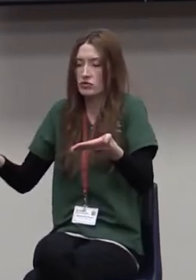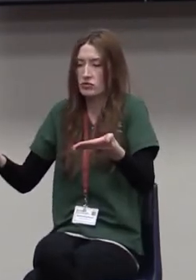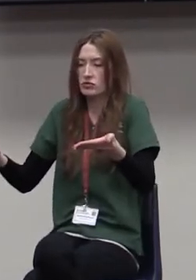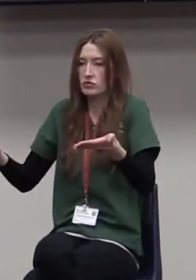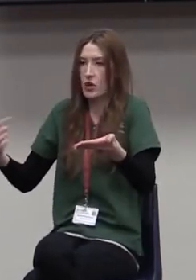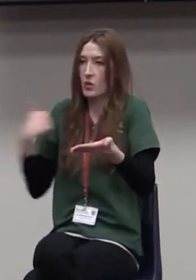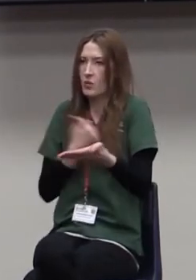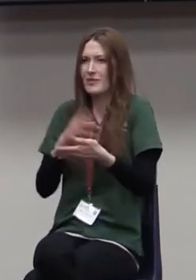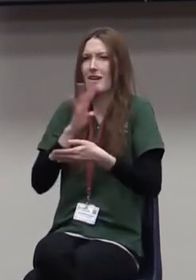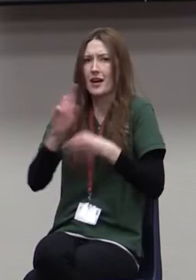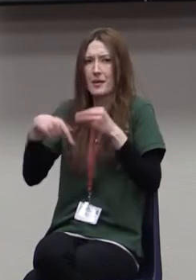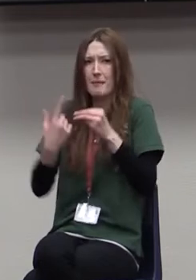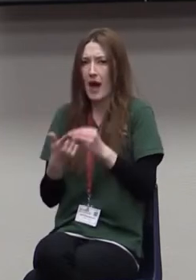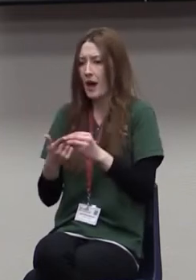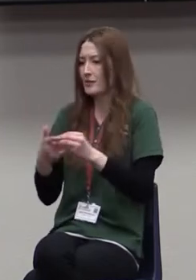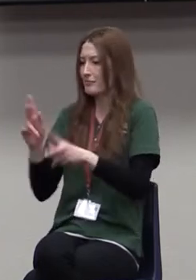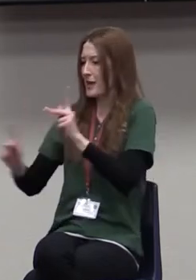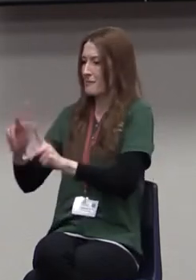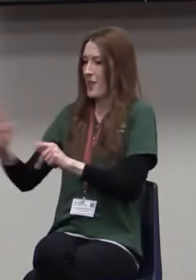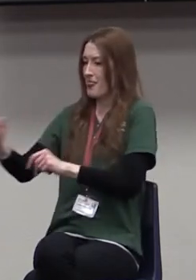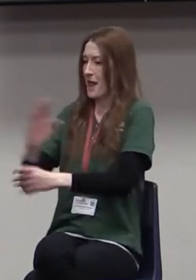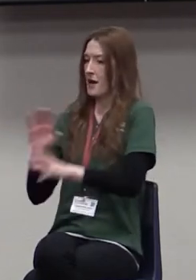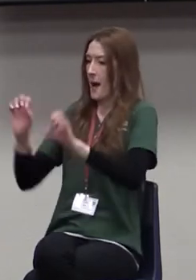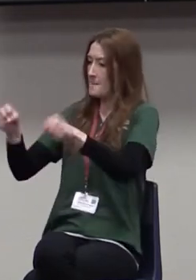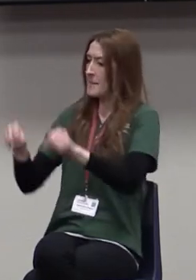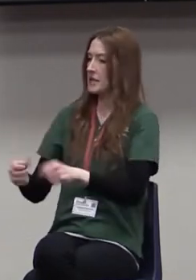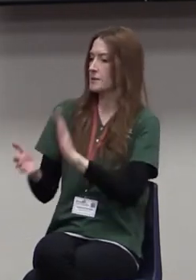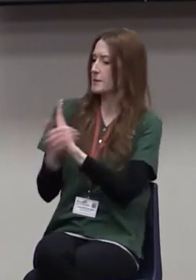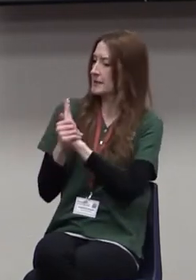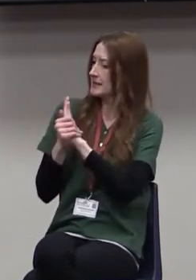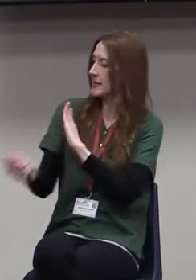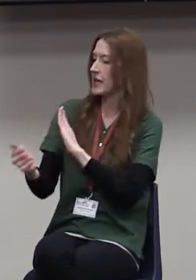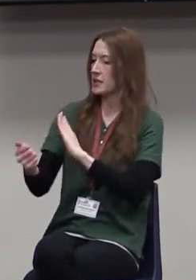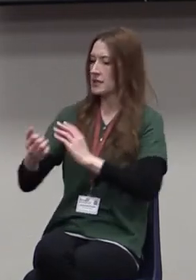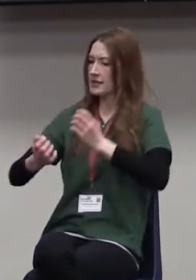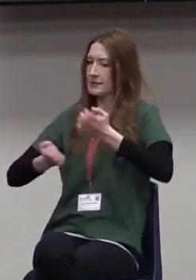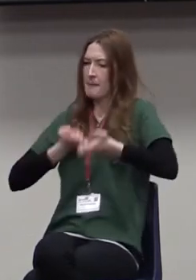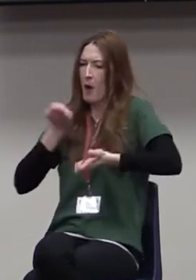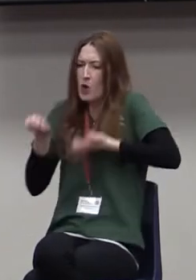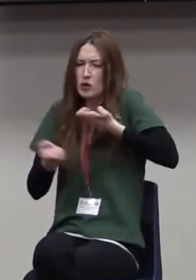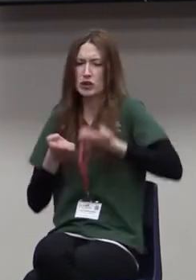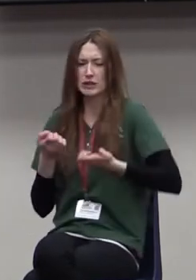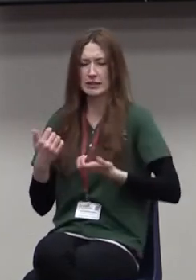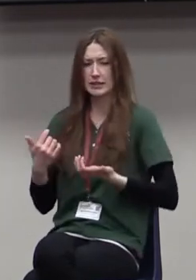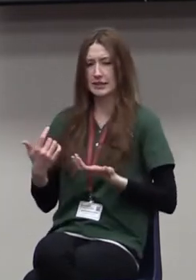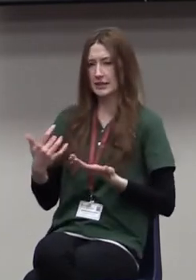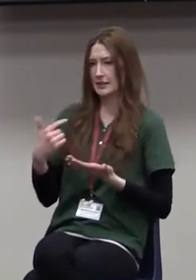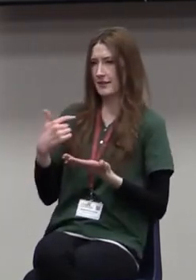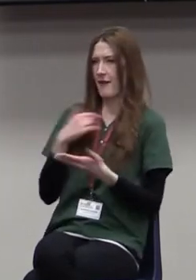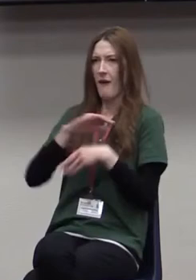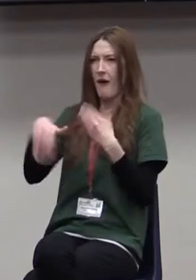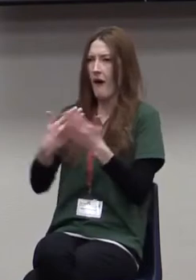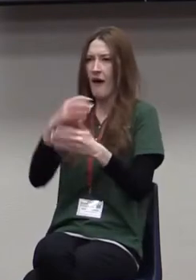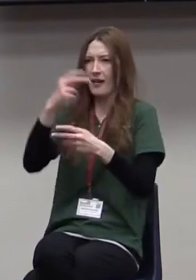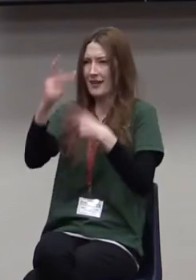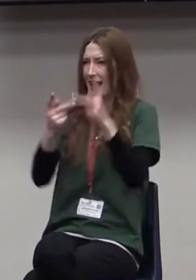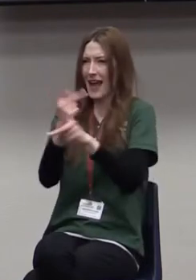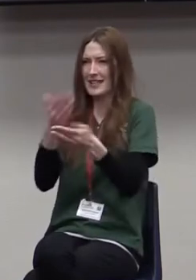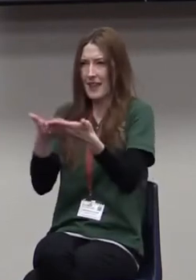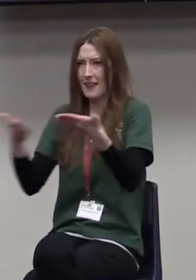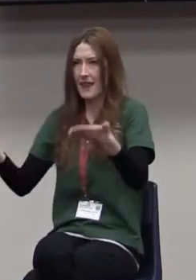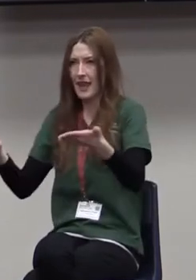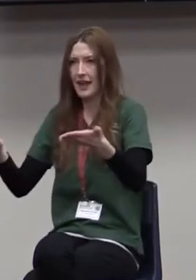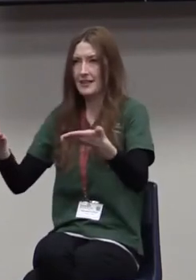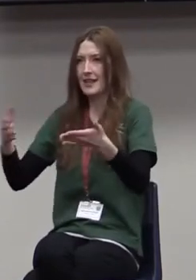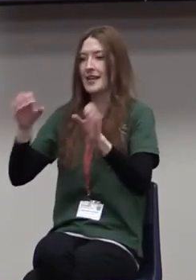abilities of people. We're talking about emotional type resources as well as the abilities of folks in the congregation. And so all of this becomes